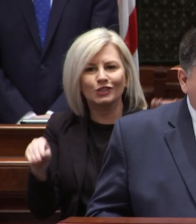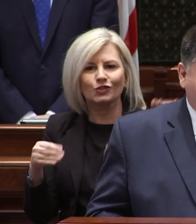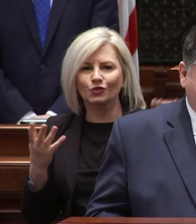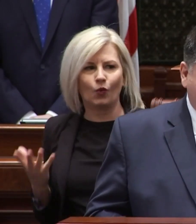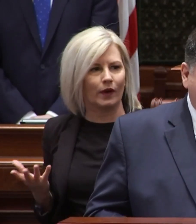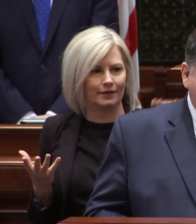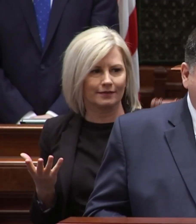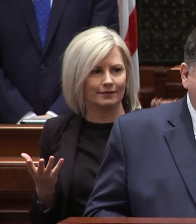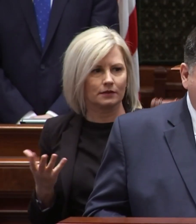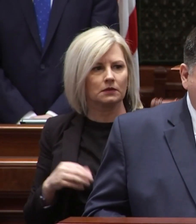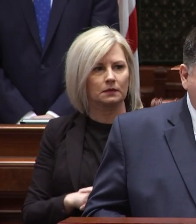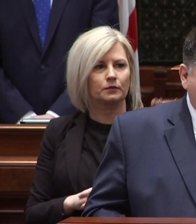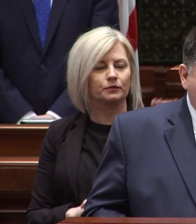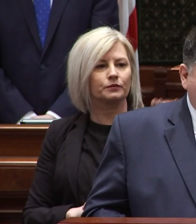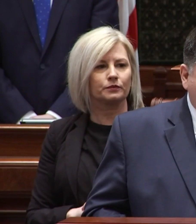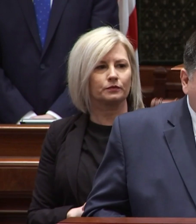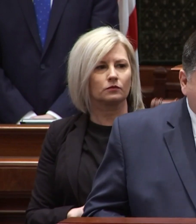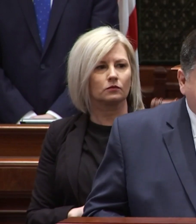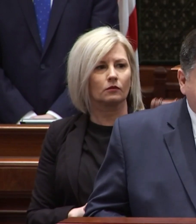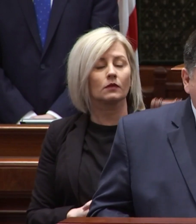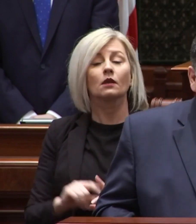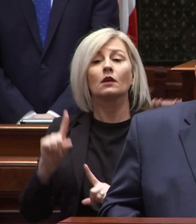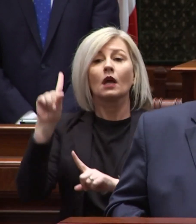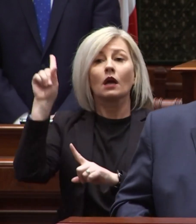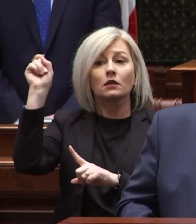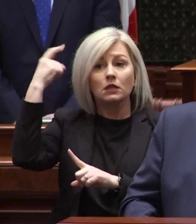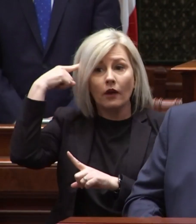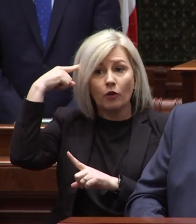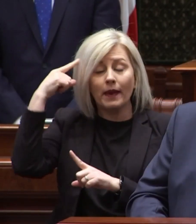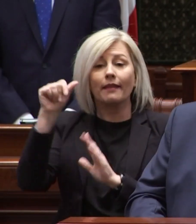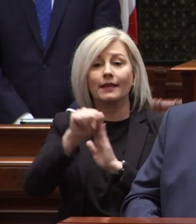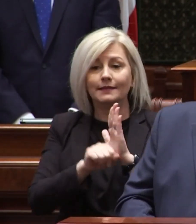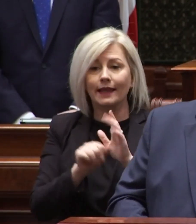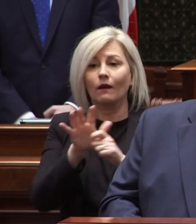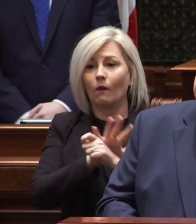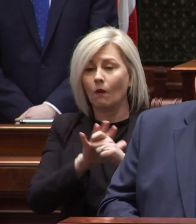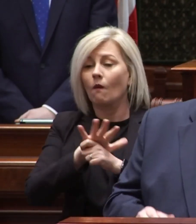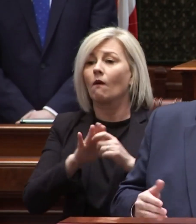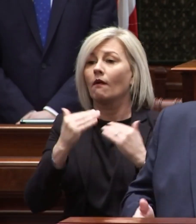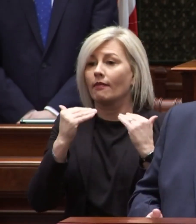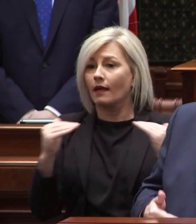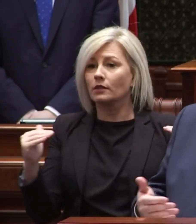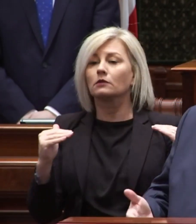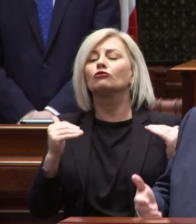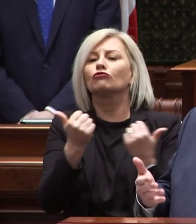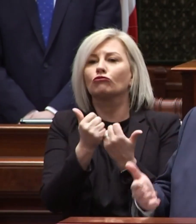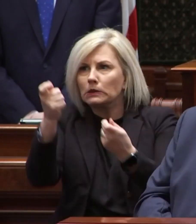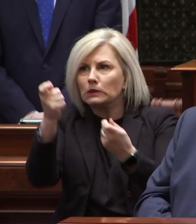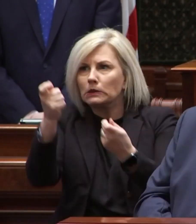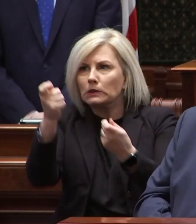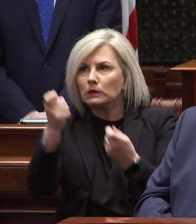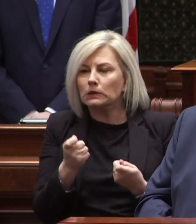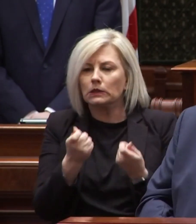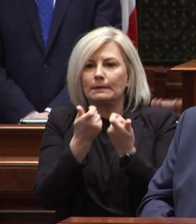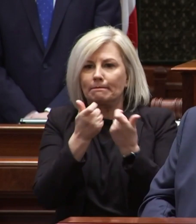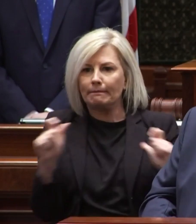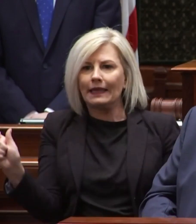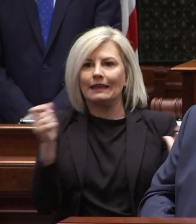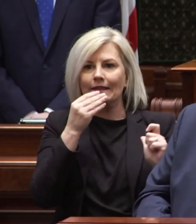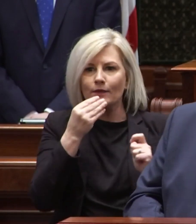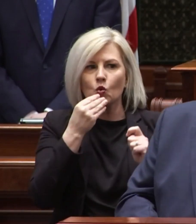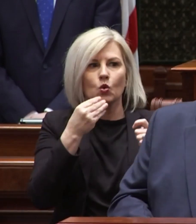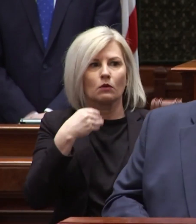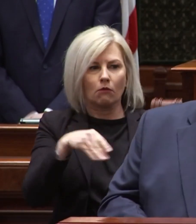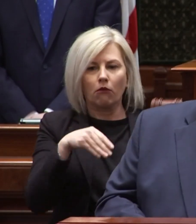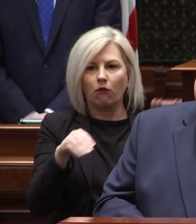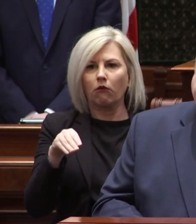to shop at government at the state and local level has tried hard to attract big retail food chains